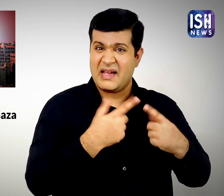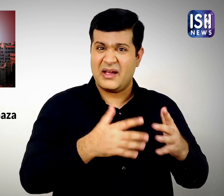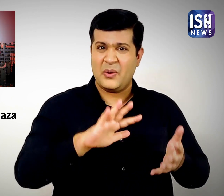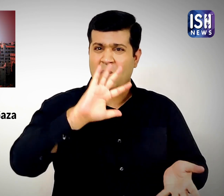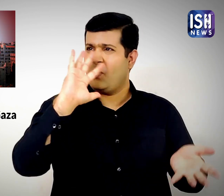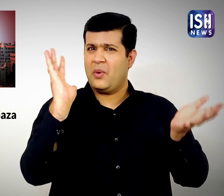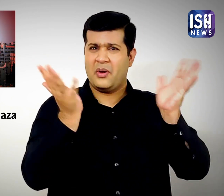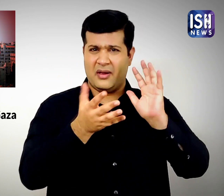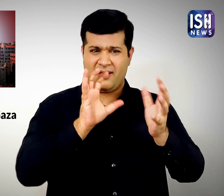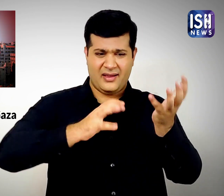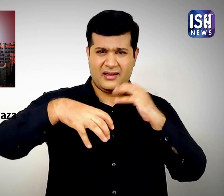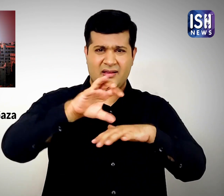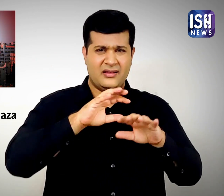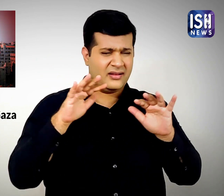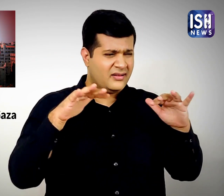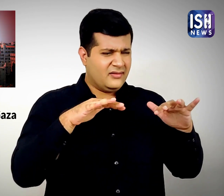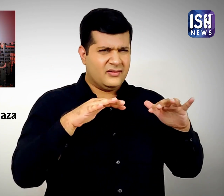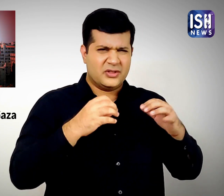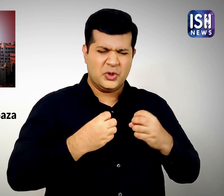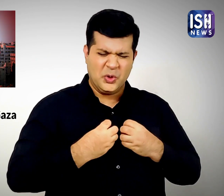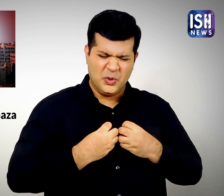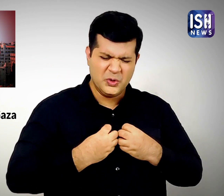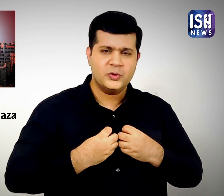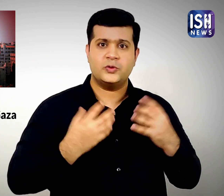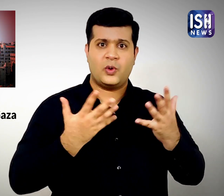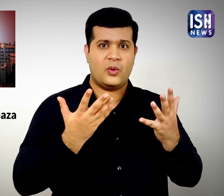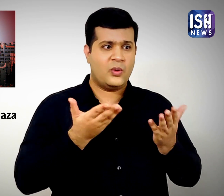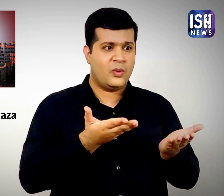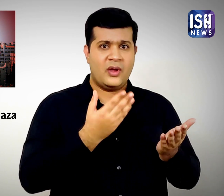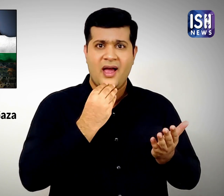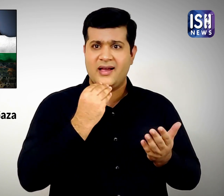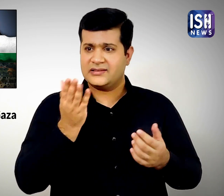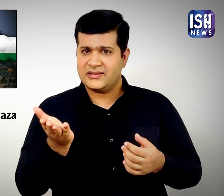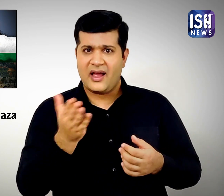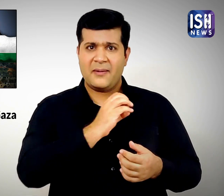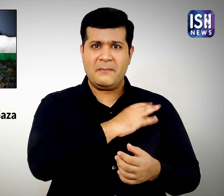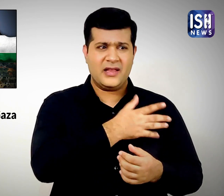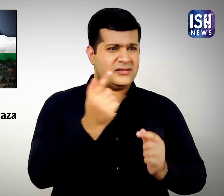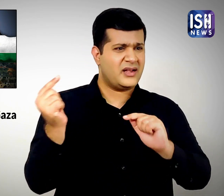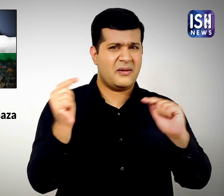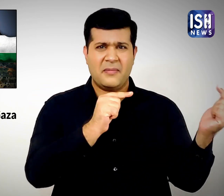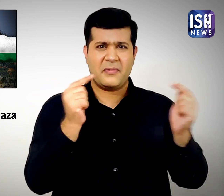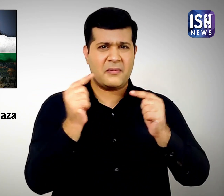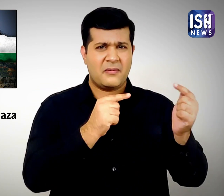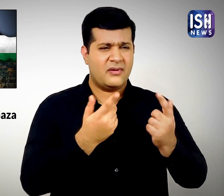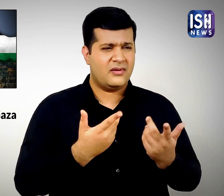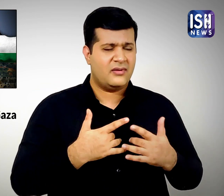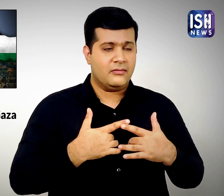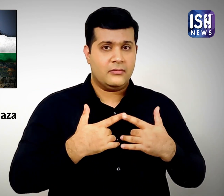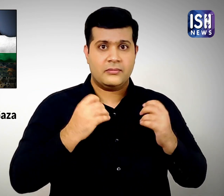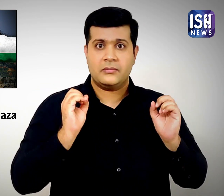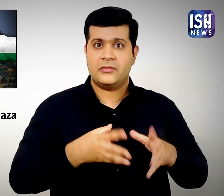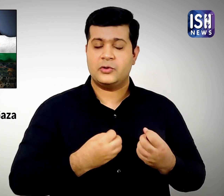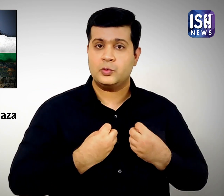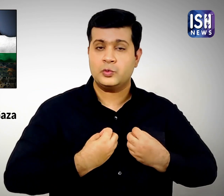The attack sent alarm bells ringing across the world, and countries were worried over the escalating Israel